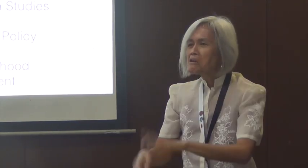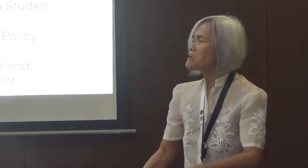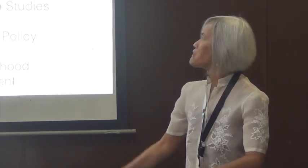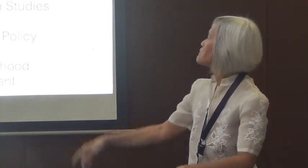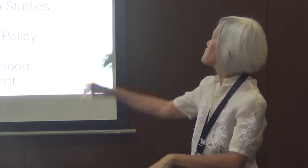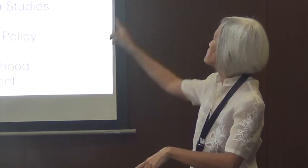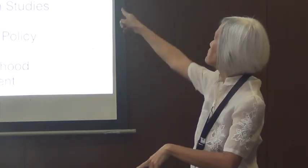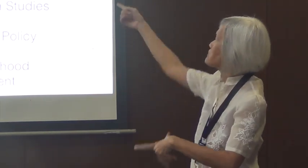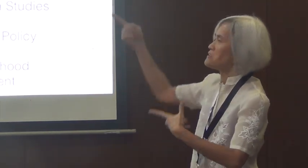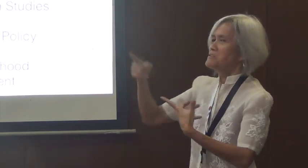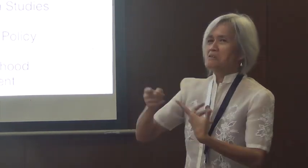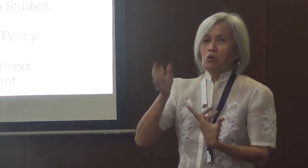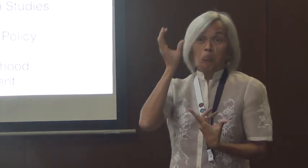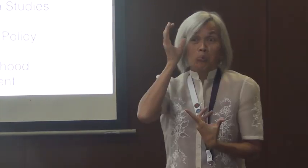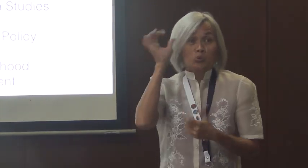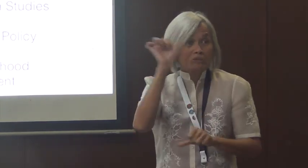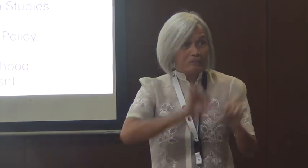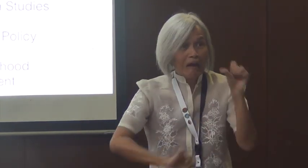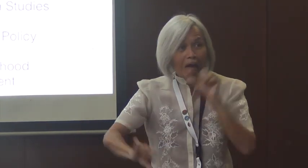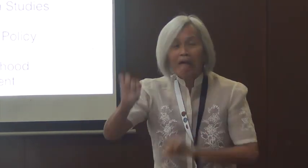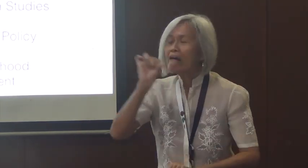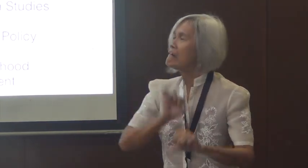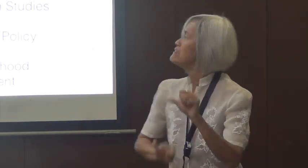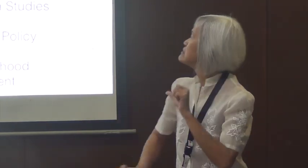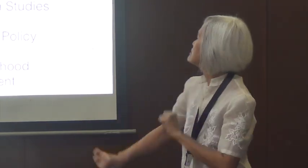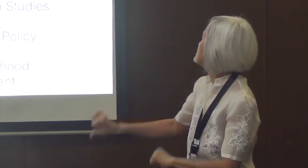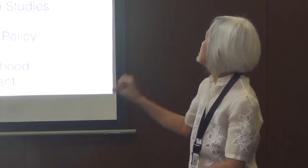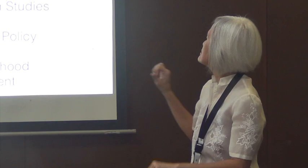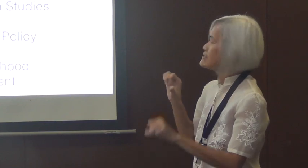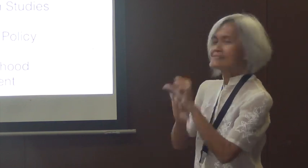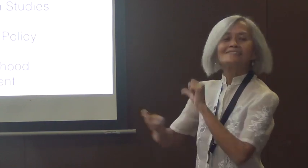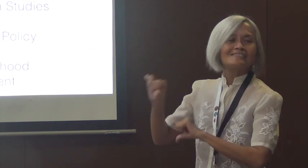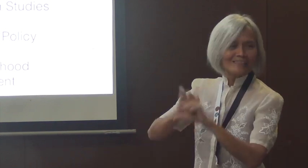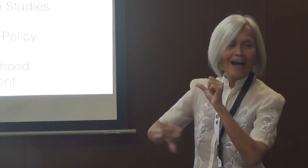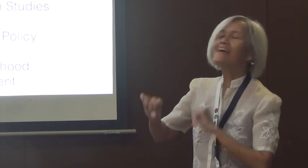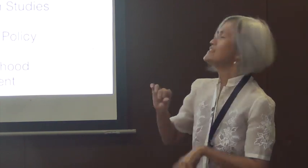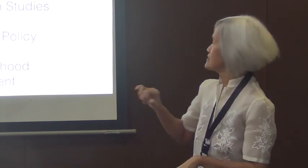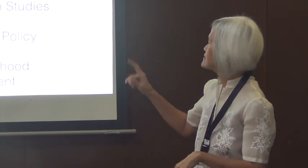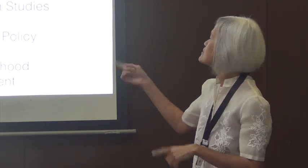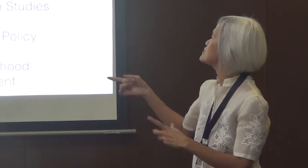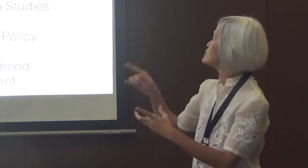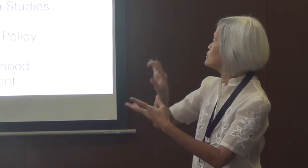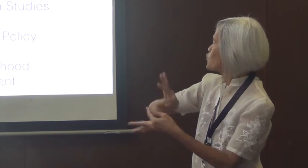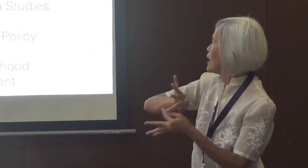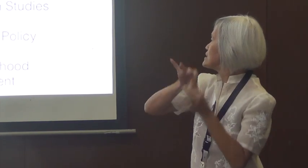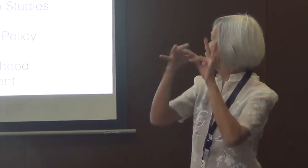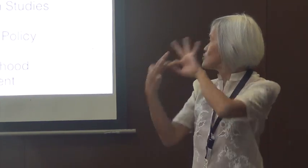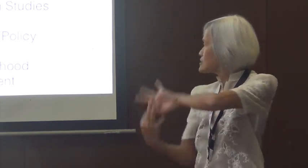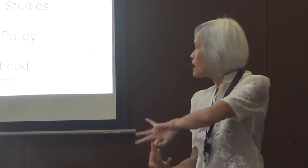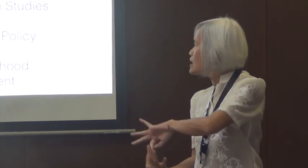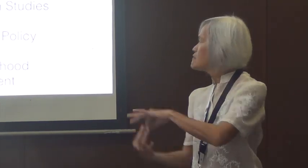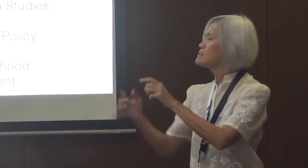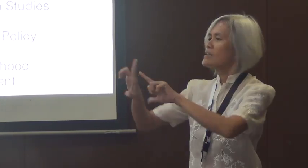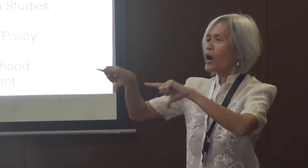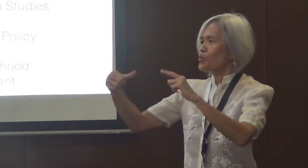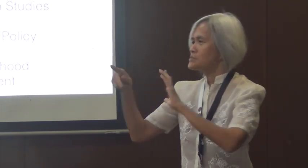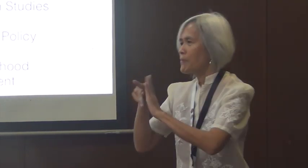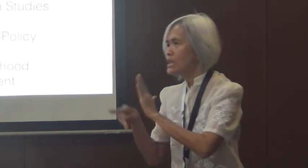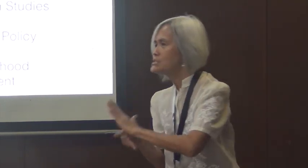language interpreting, computer applications, computer technology, artificial intelligence, machine translation,